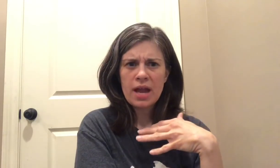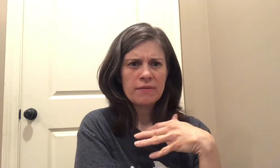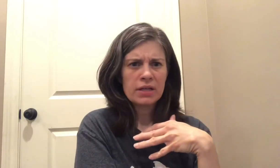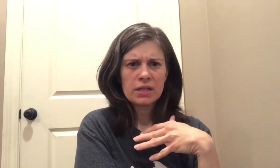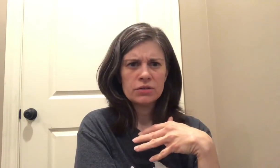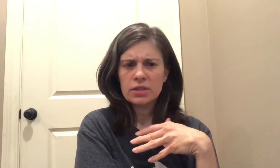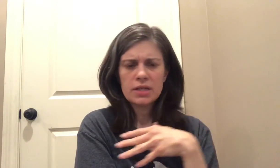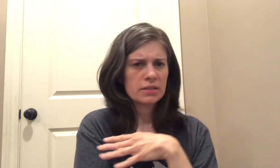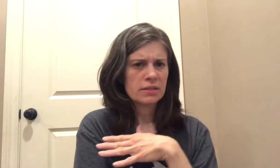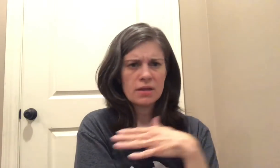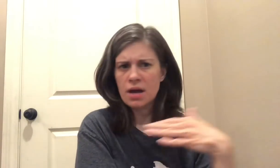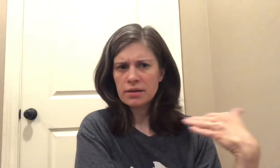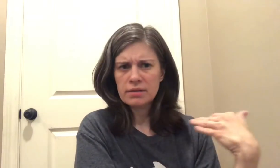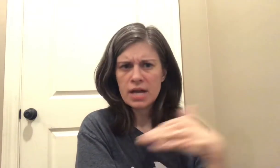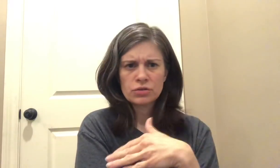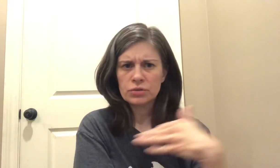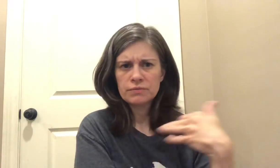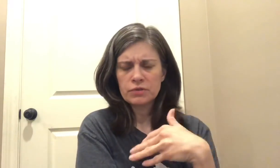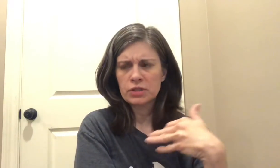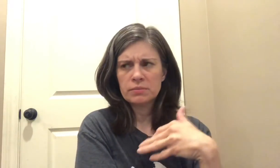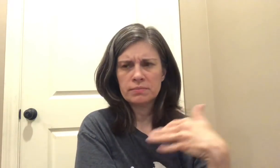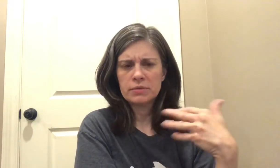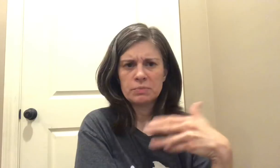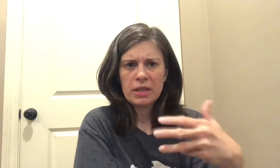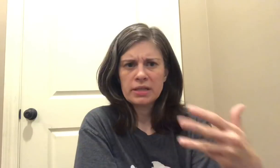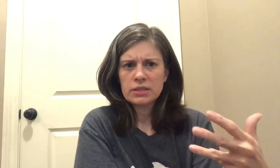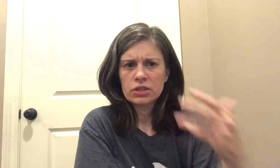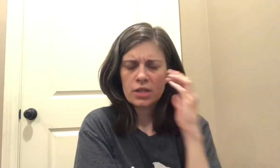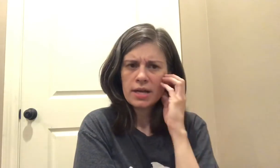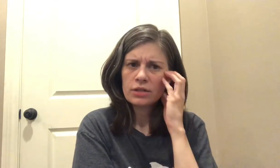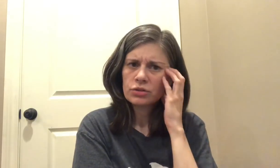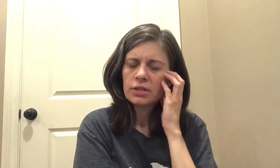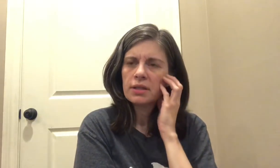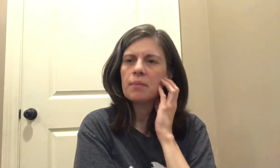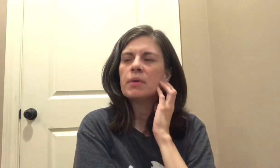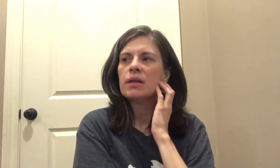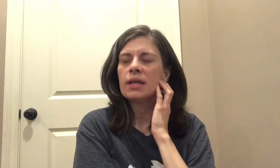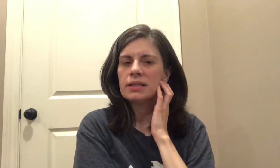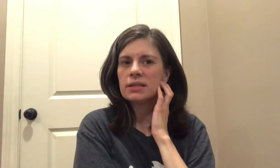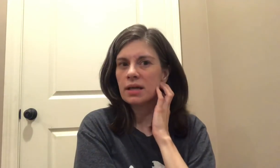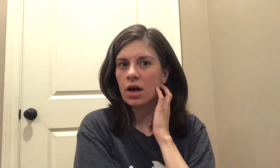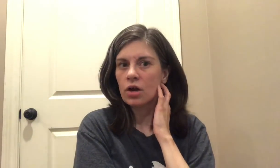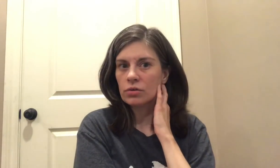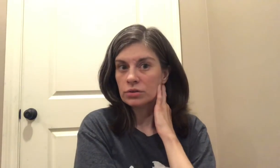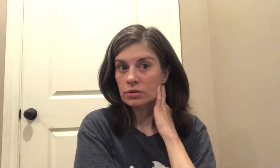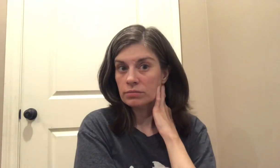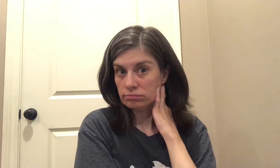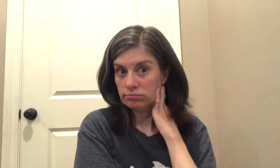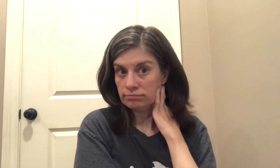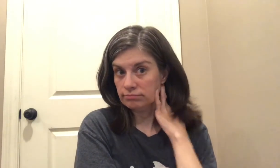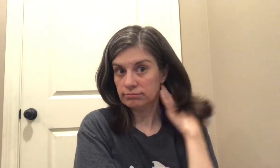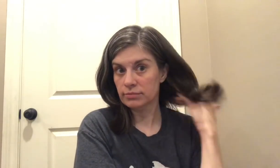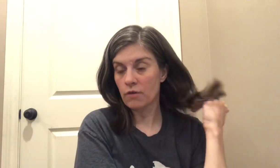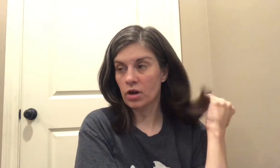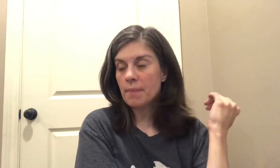having kiddos that it's not natural first spelling is just not natural to them that is a hurdle to overcome